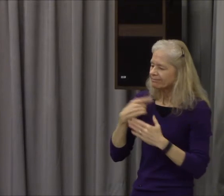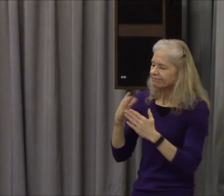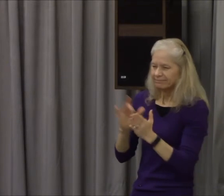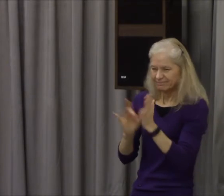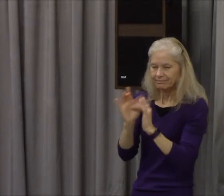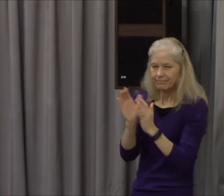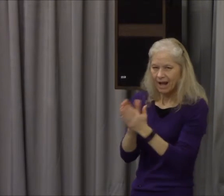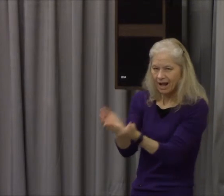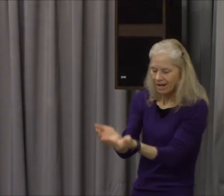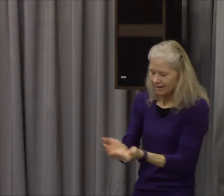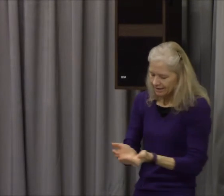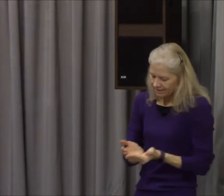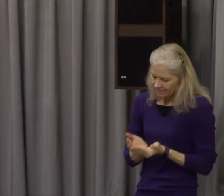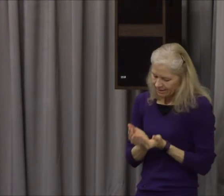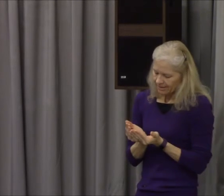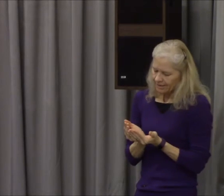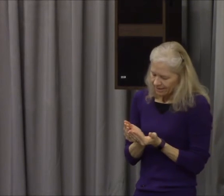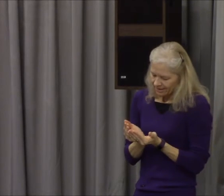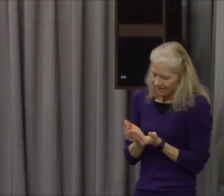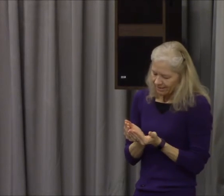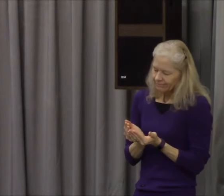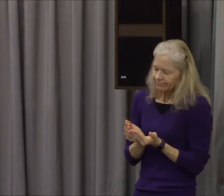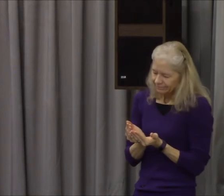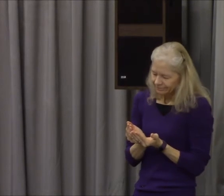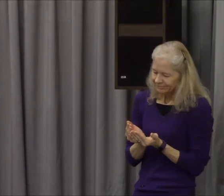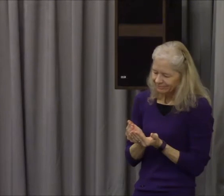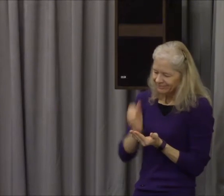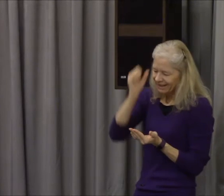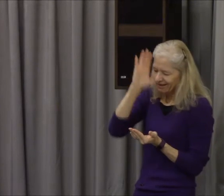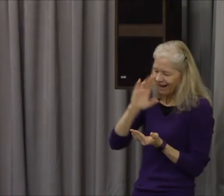if I didn't know that was possible I wouldn't want to be in this place right now I tell you that